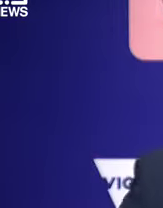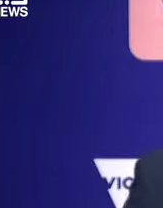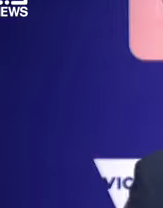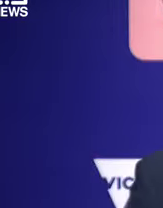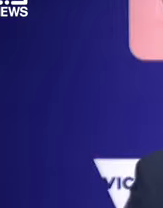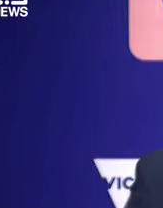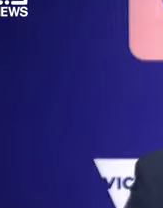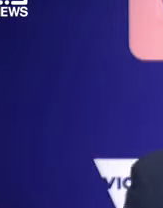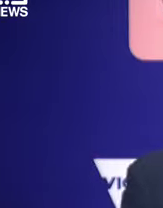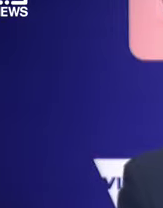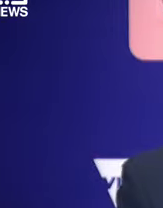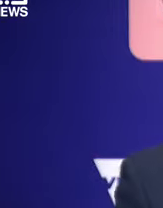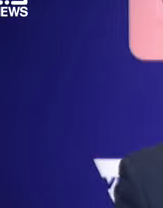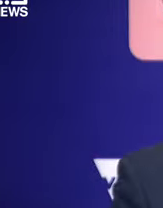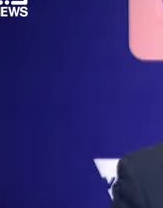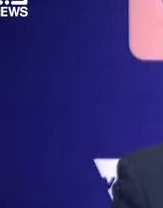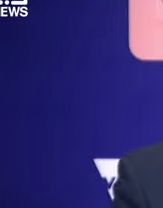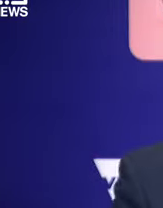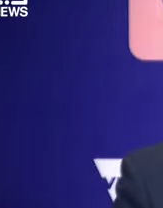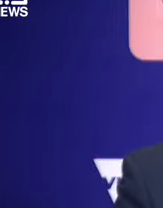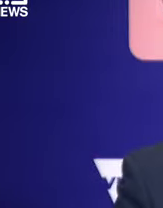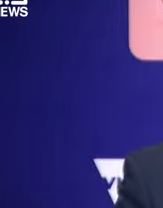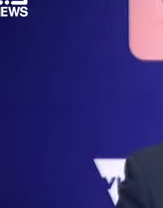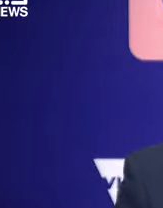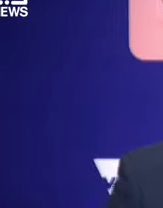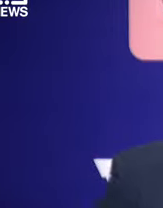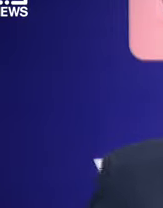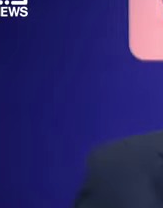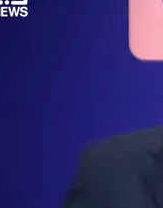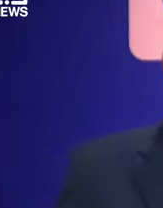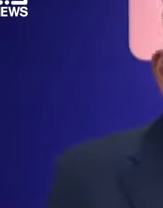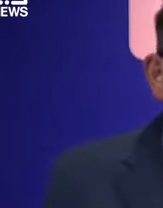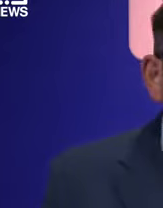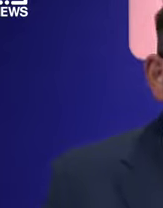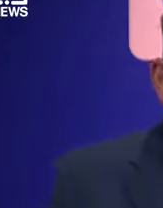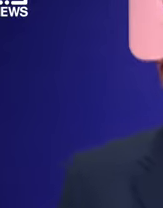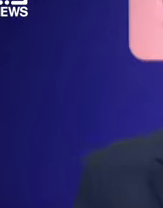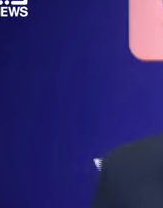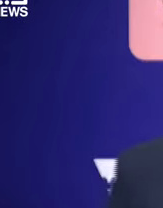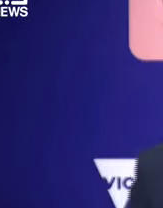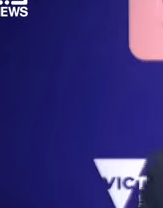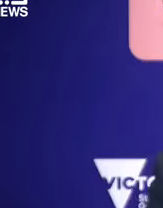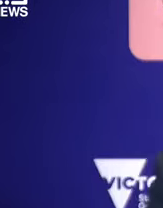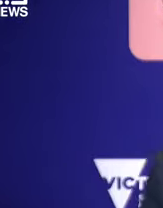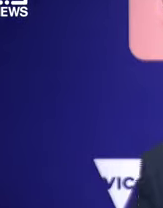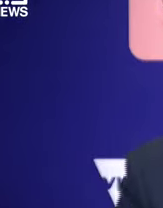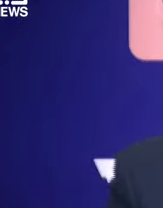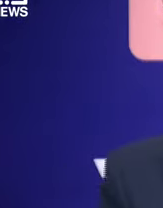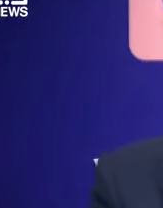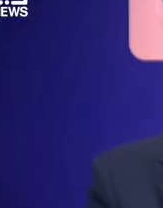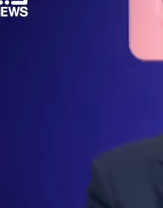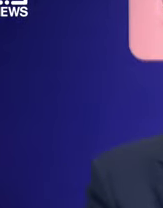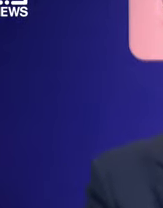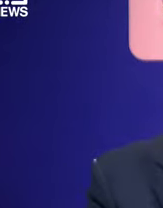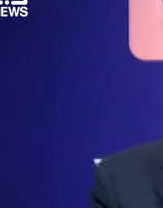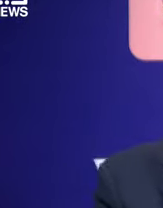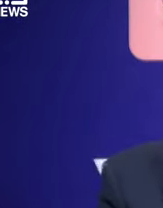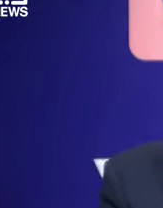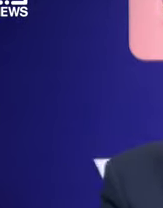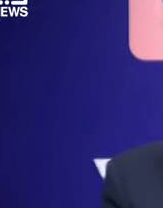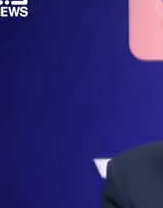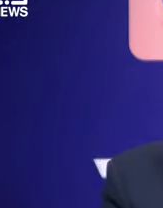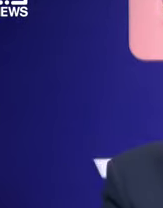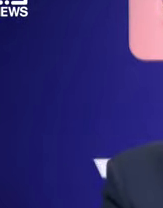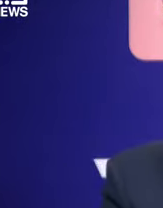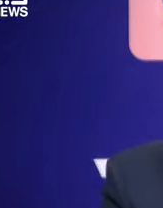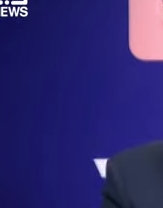beyond the 80% mark which is very good that means we can be very confident about reaching 80% double dose on the timelines that we've